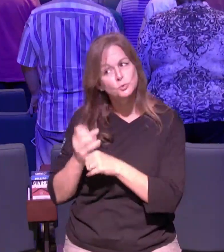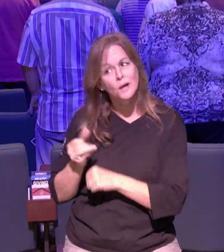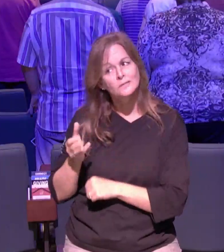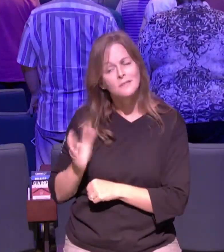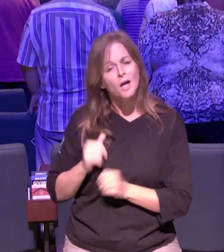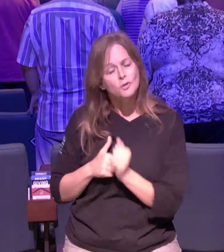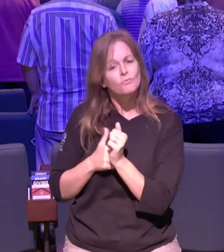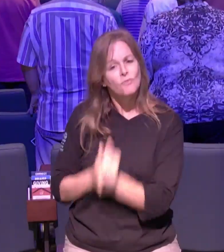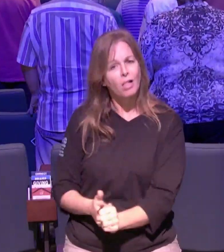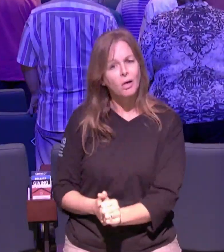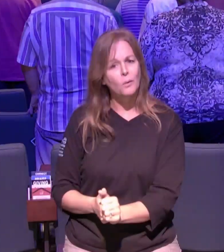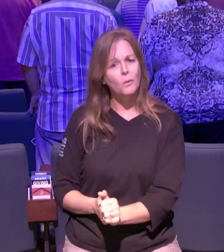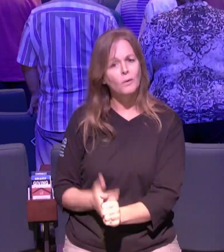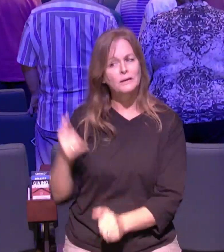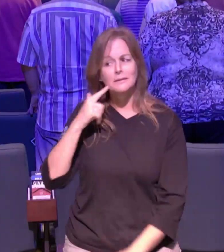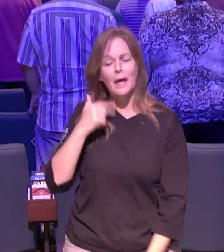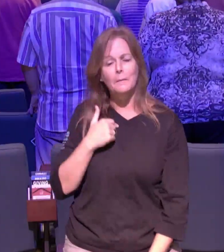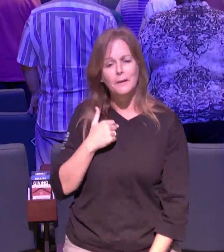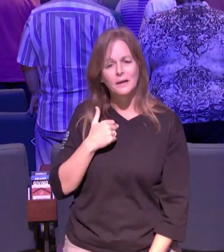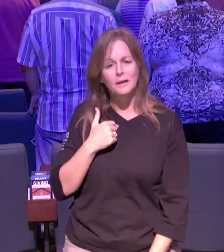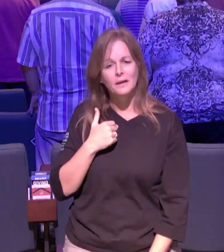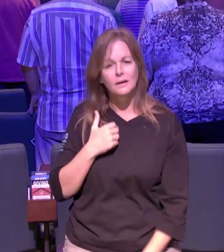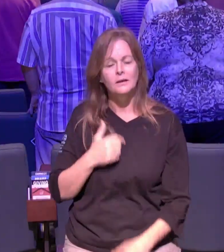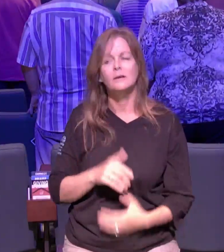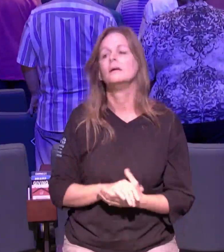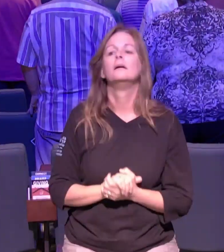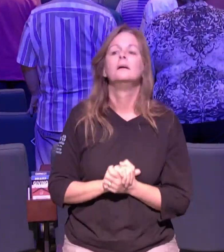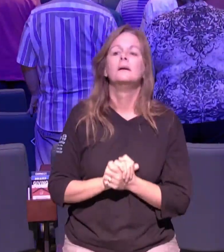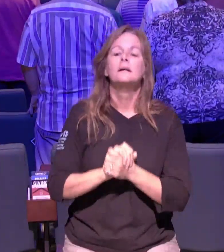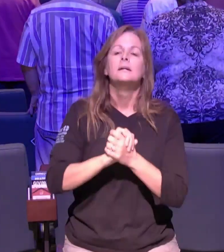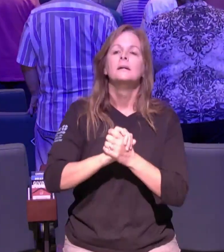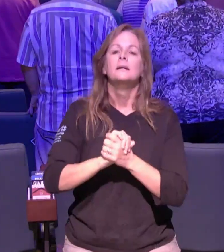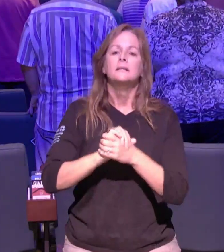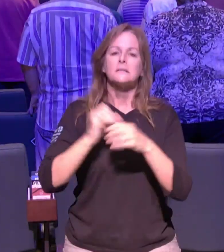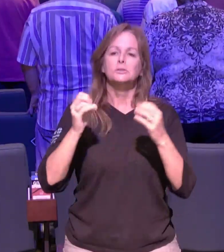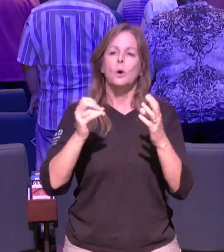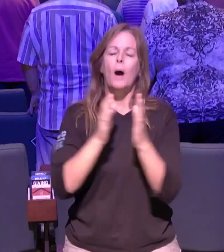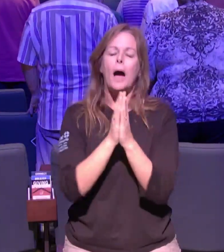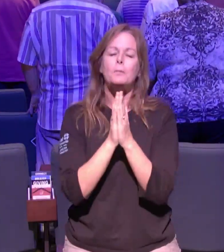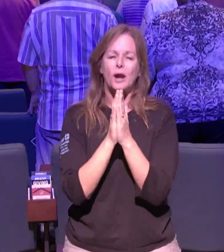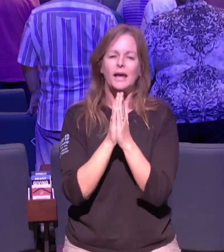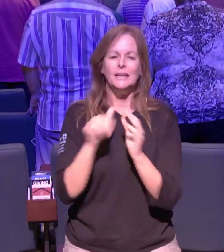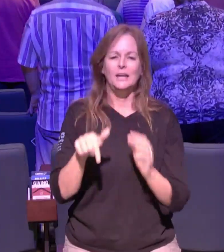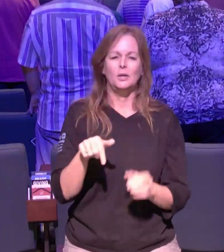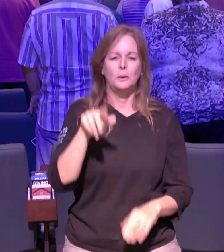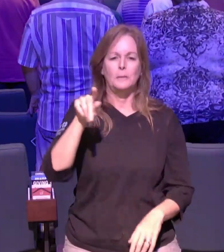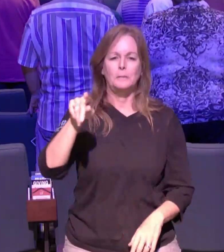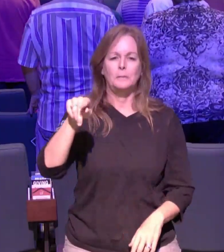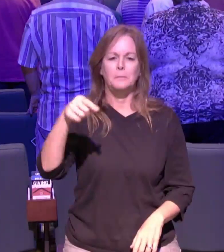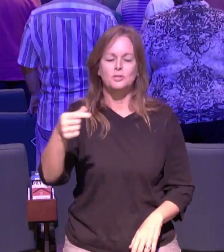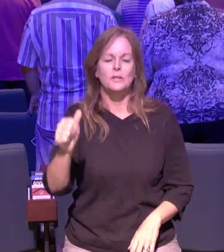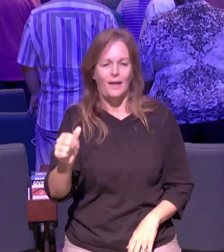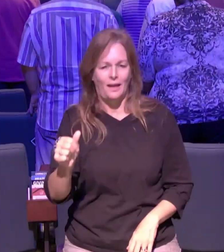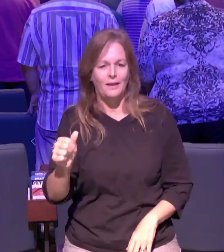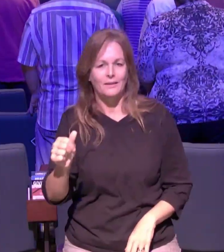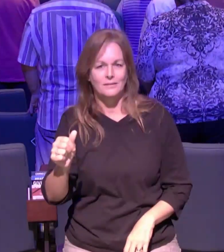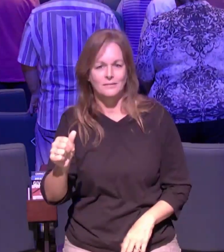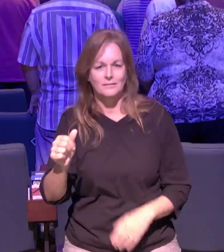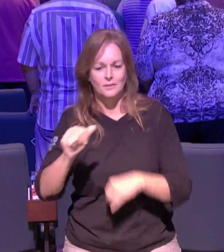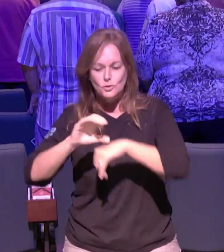going to create a lot of open spots for people to step up and serve i pray that god you would put on people's hearts even today to step up and be who